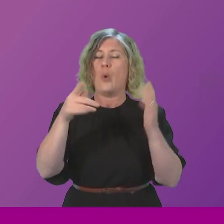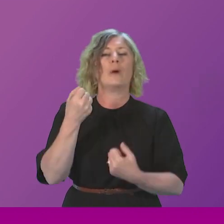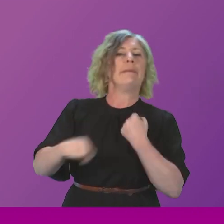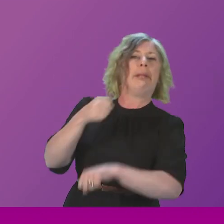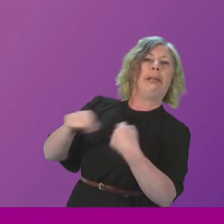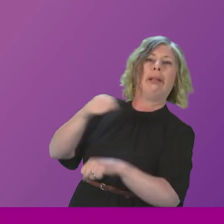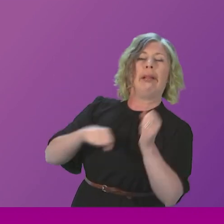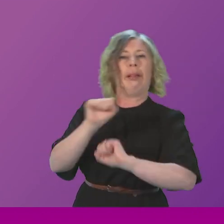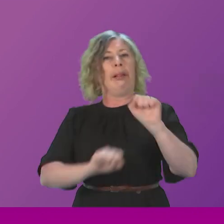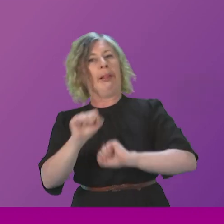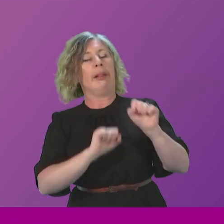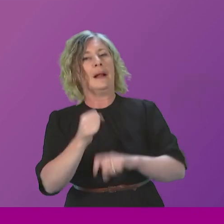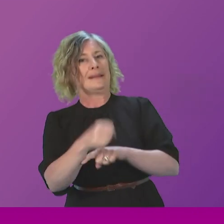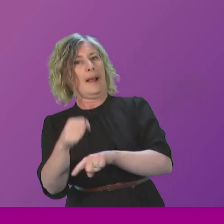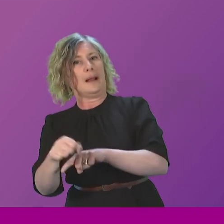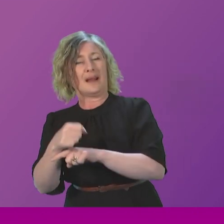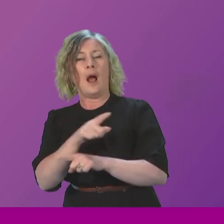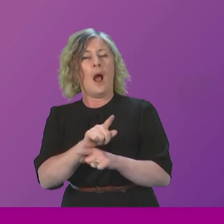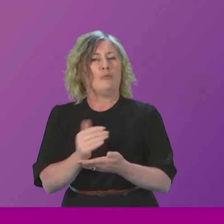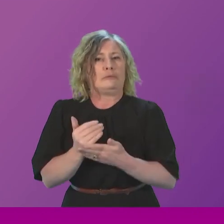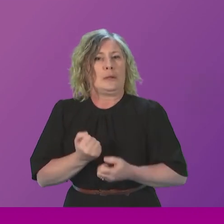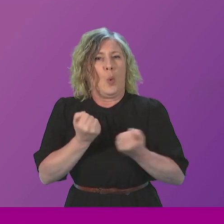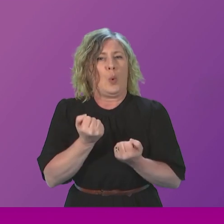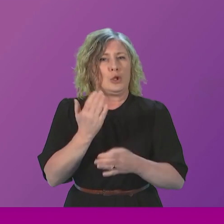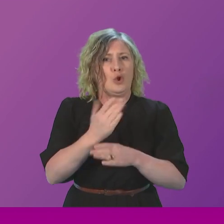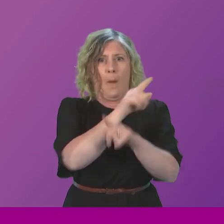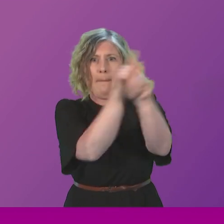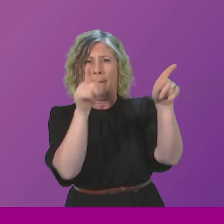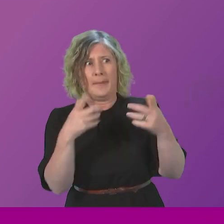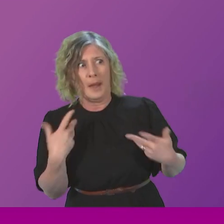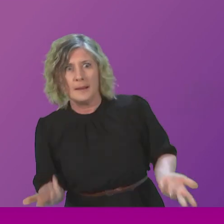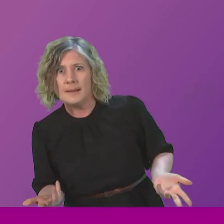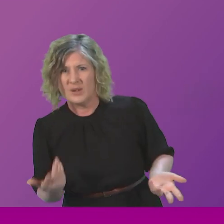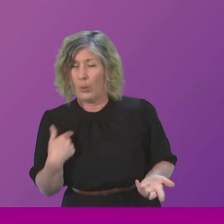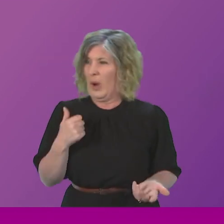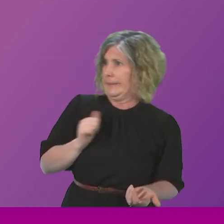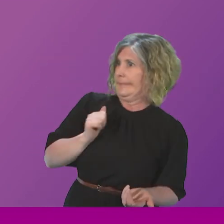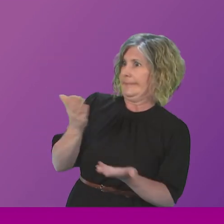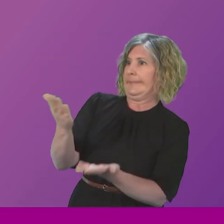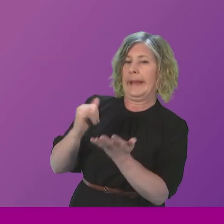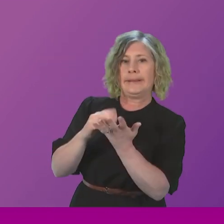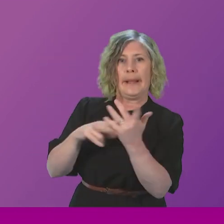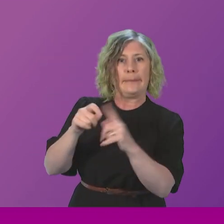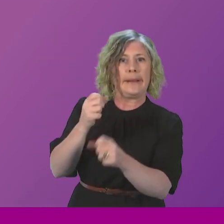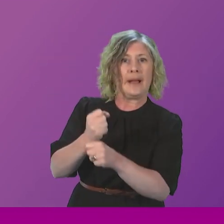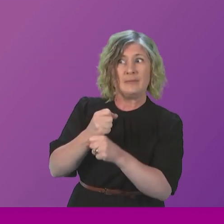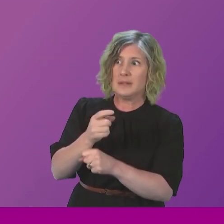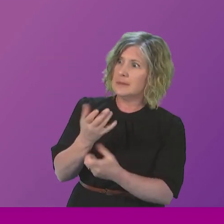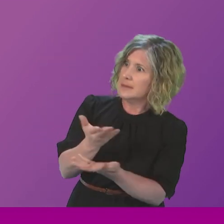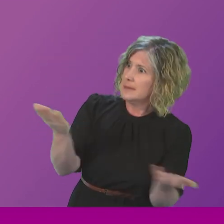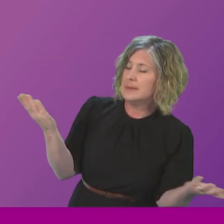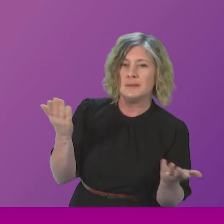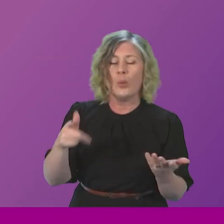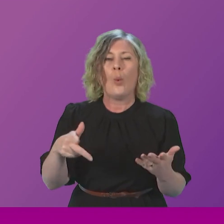anything to protect their own jobs. But this is what we've come to expect from this SNP government. No one ever takes responsibility and